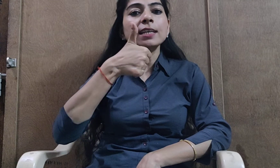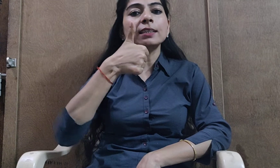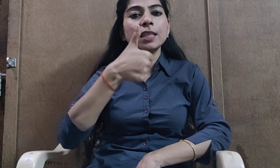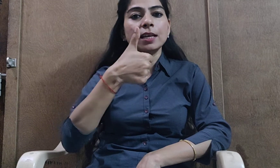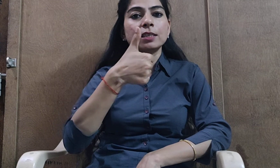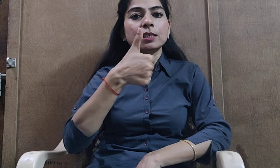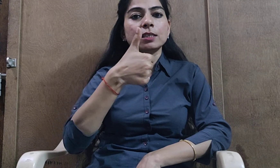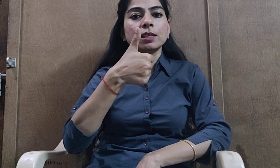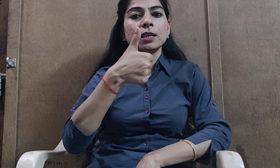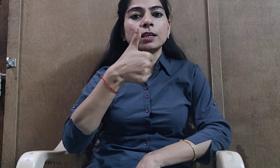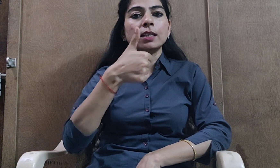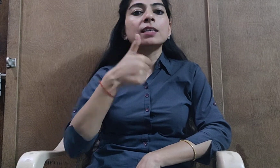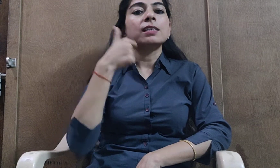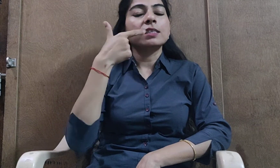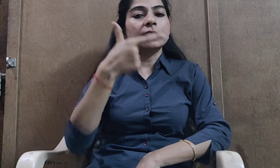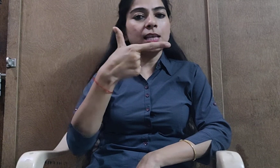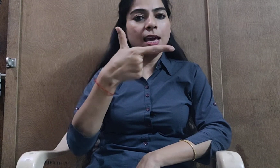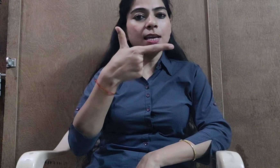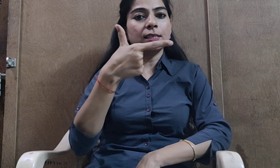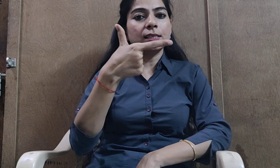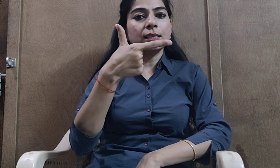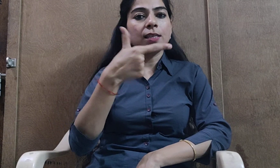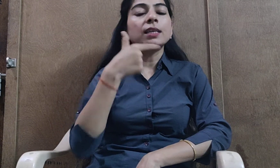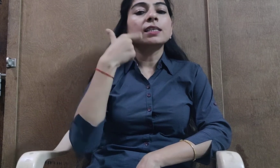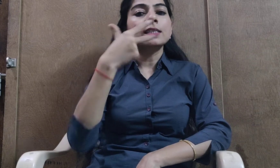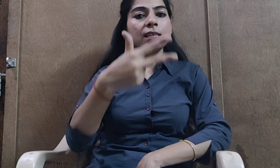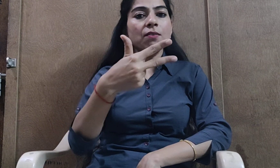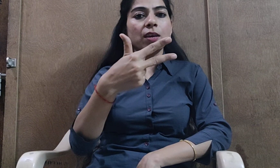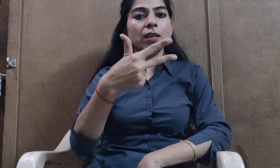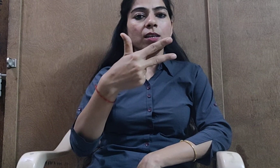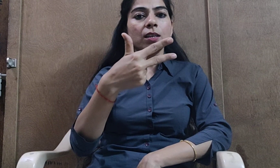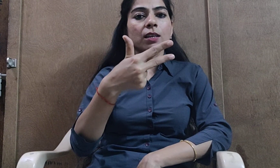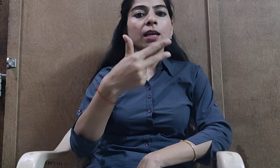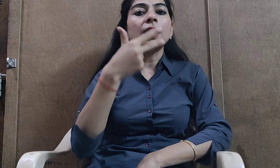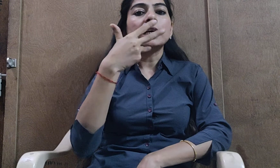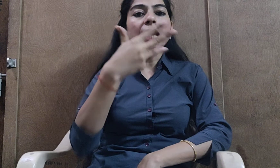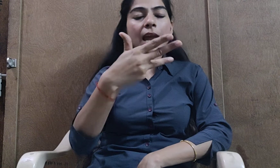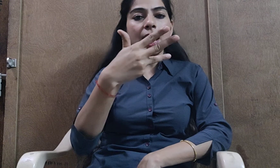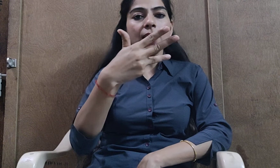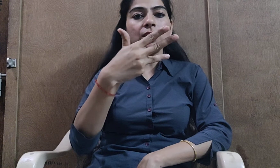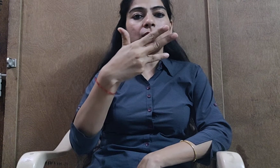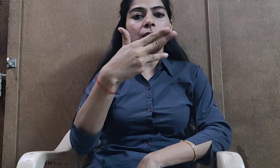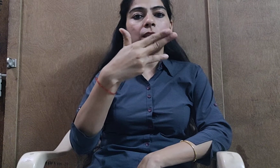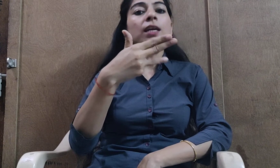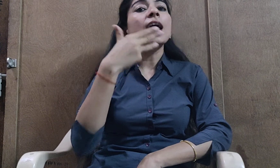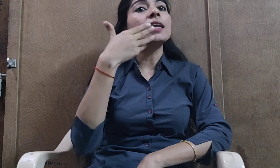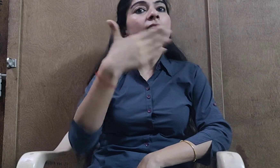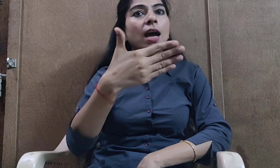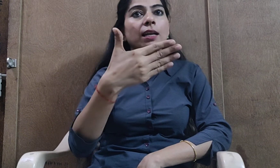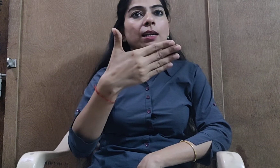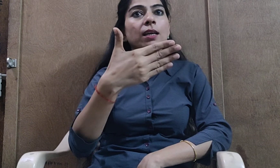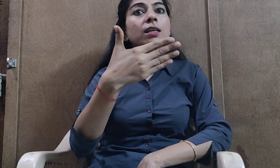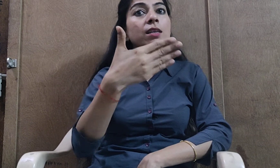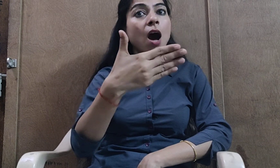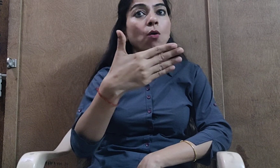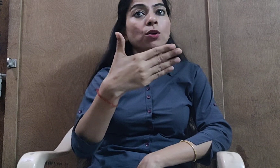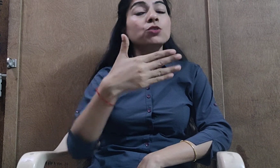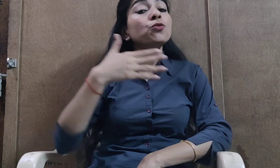this. 6, 7, 8 and 9. Now to